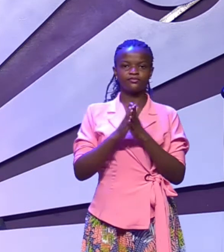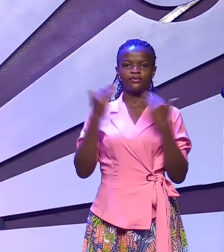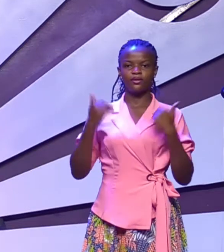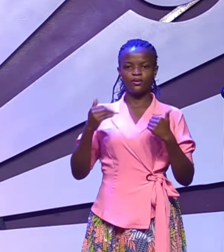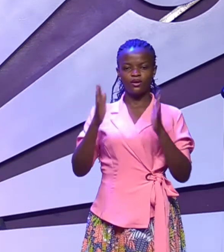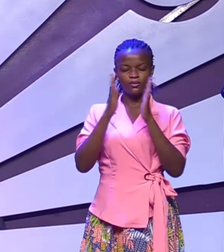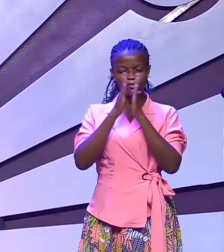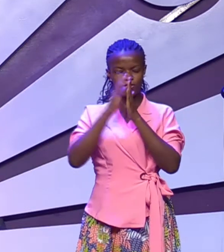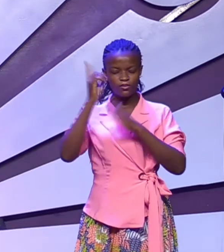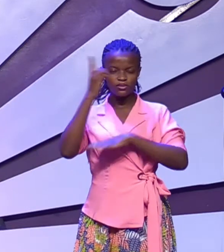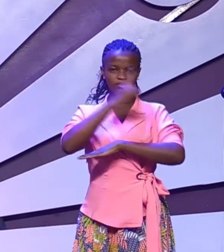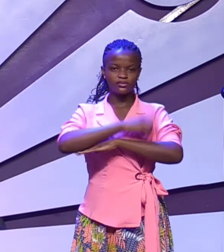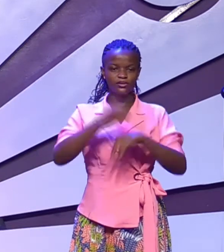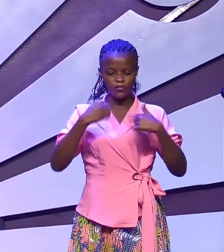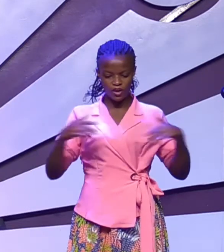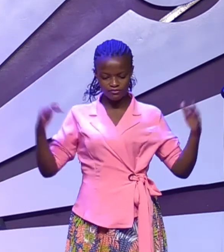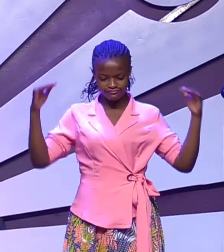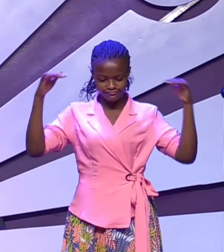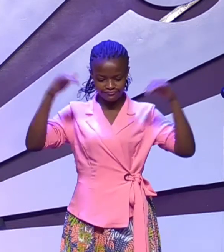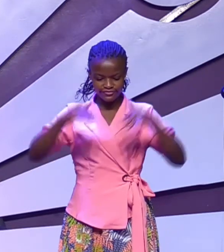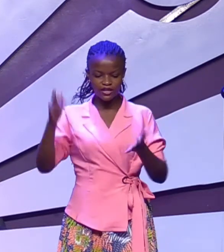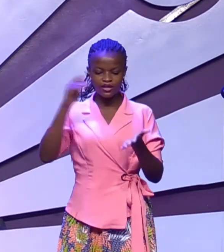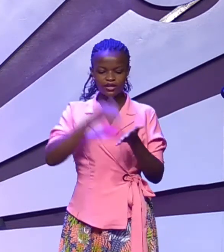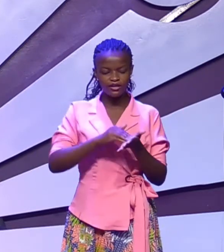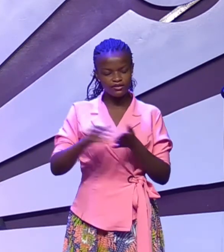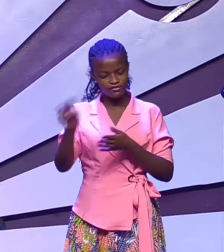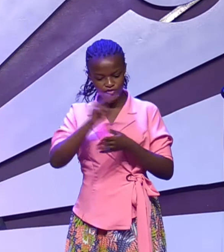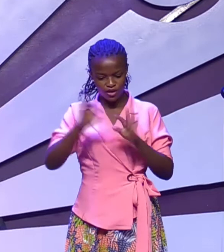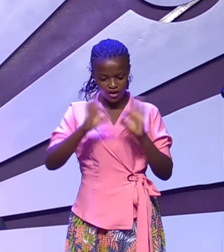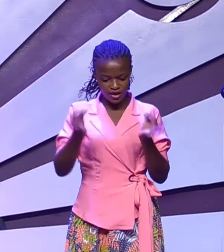I pray the day will come we can gather again as a family of God.